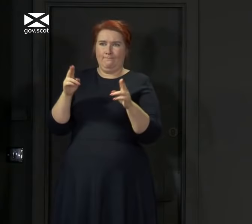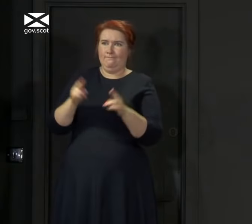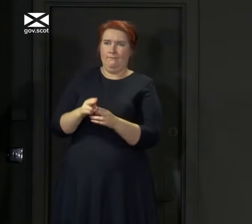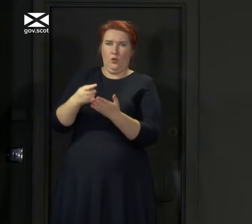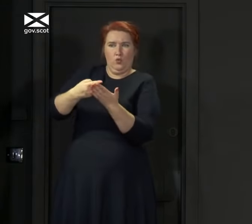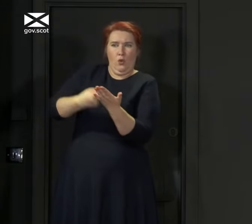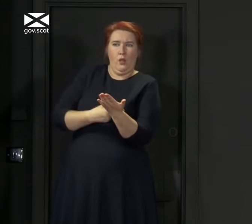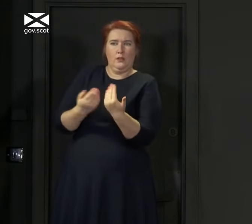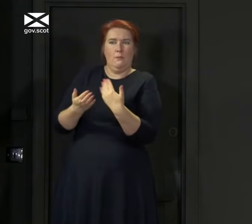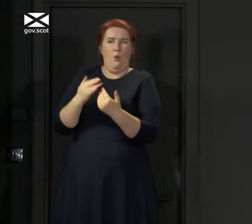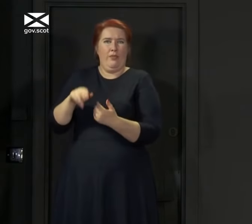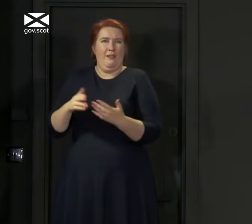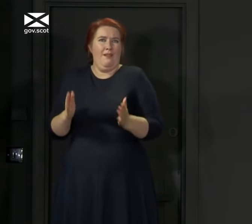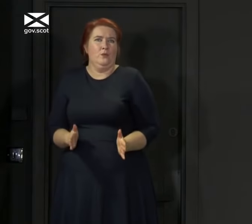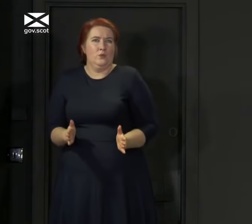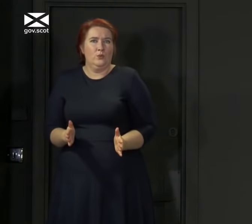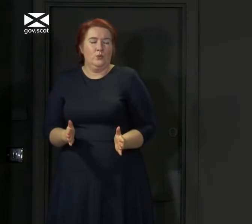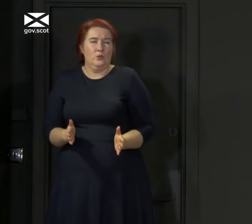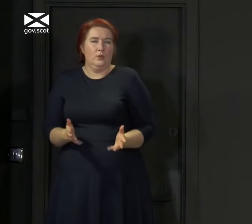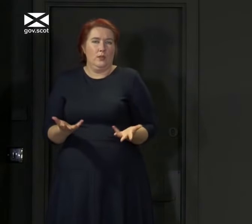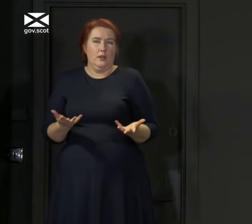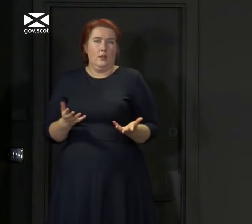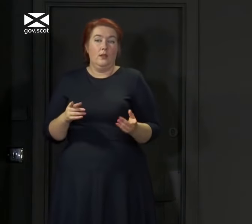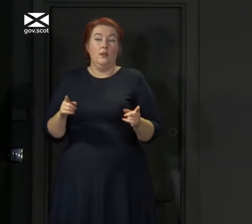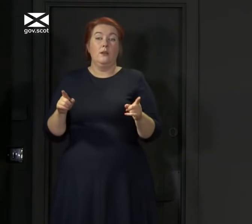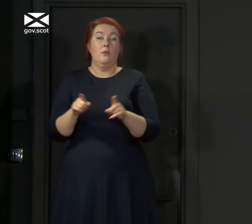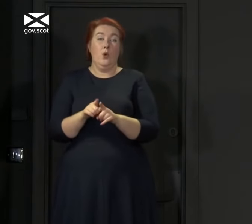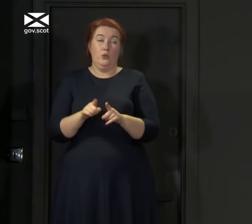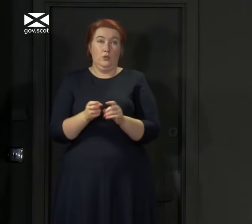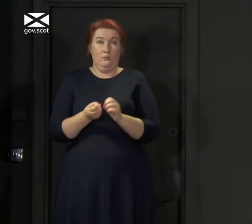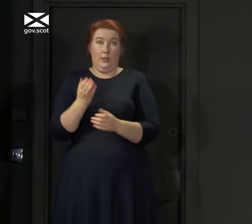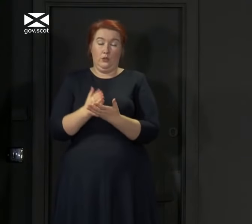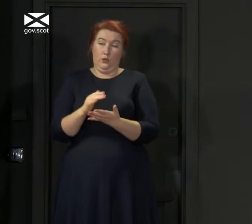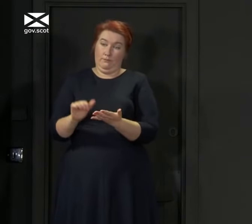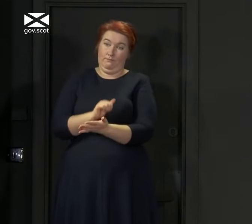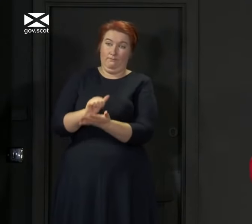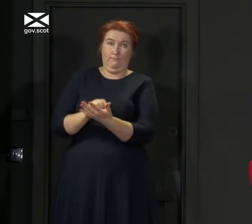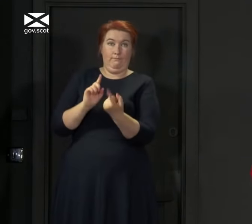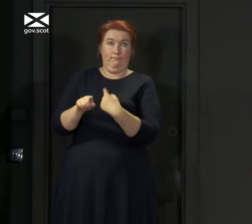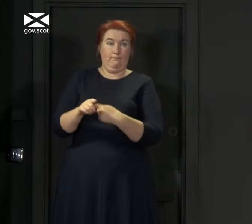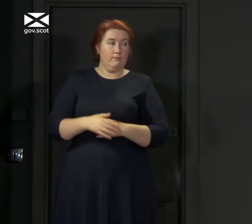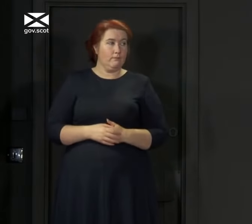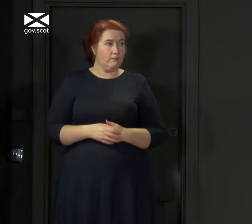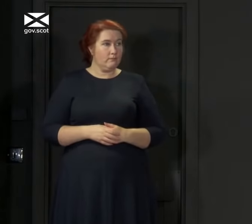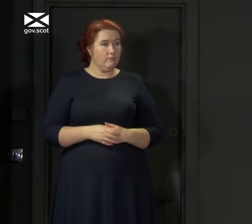than we have to, but make sure that we're not underreacting to these situations.